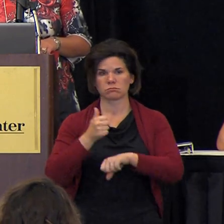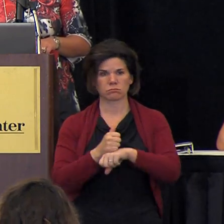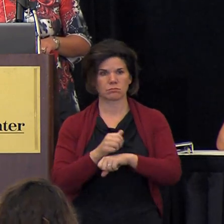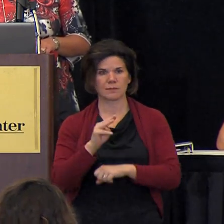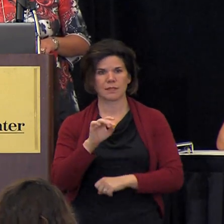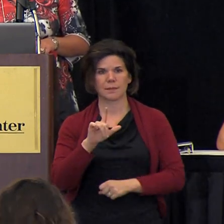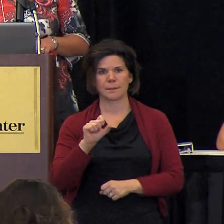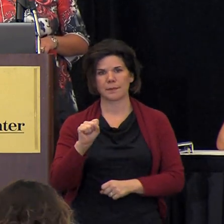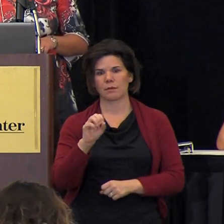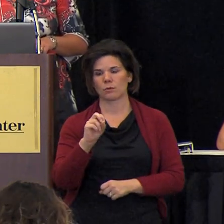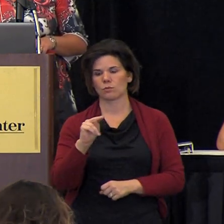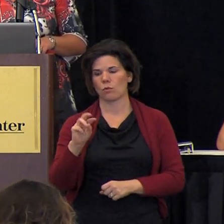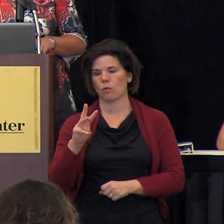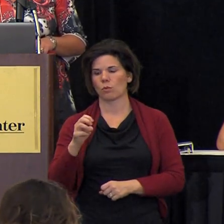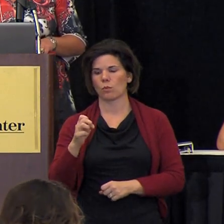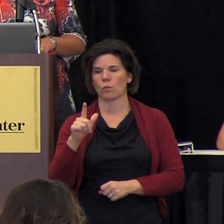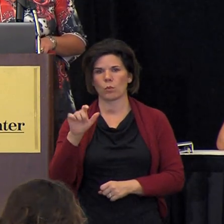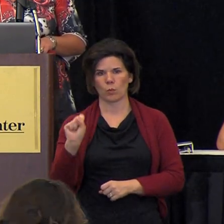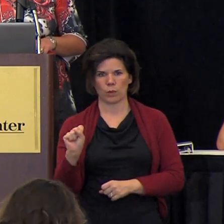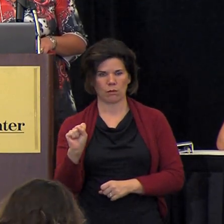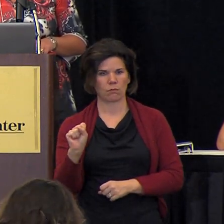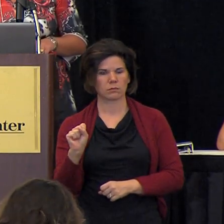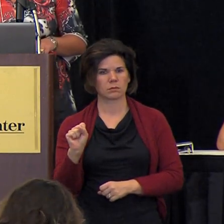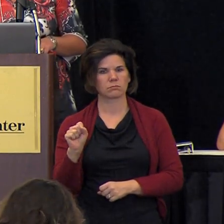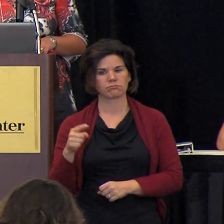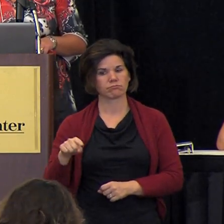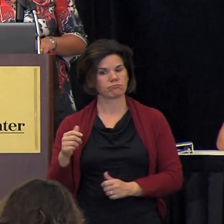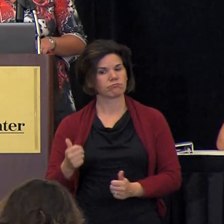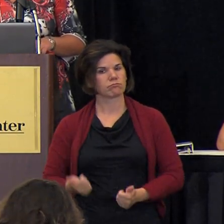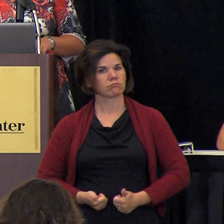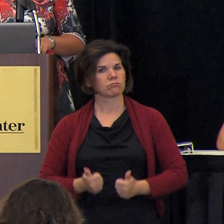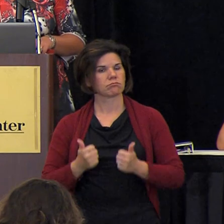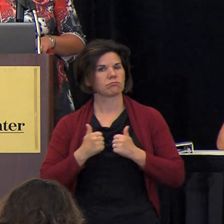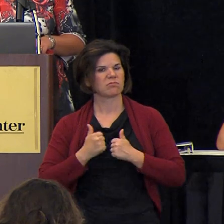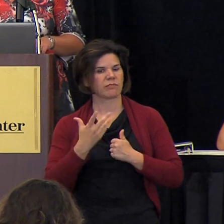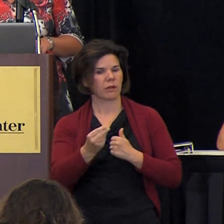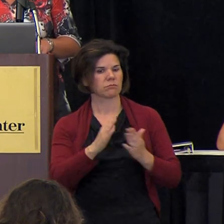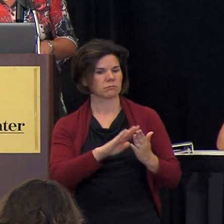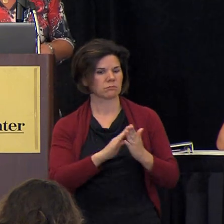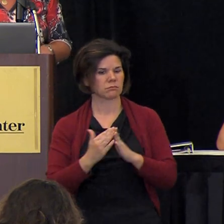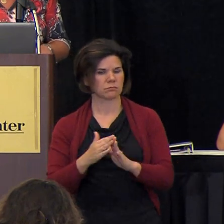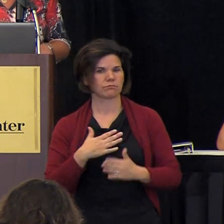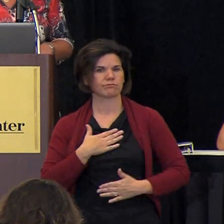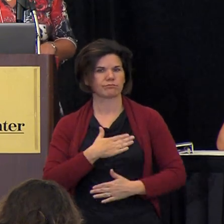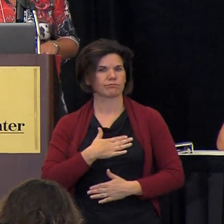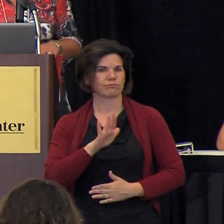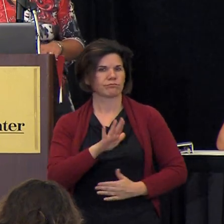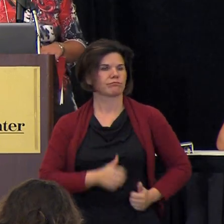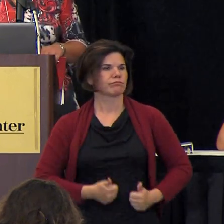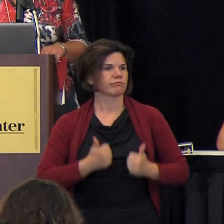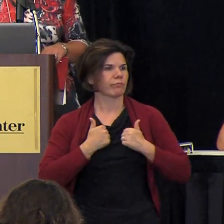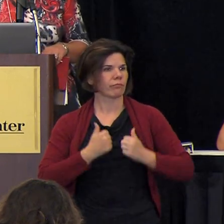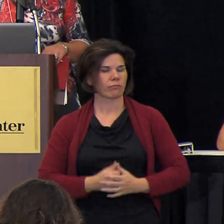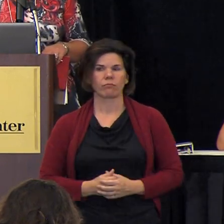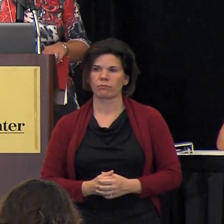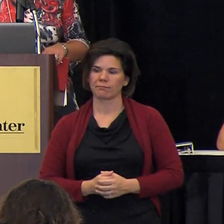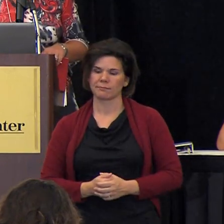and wills or what have you so that they can you know live in the community and enjoy that living um